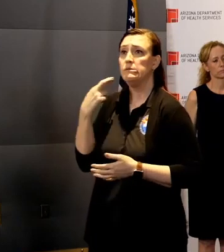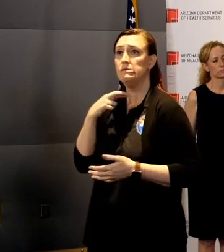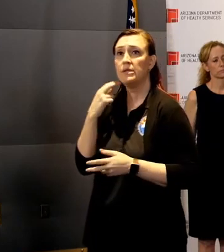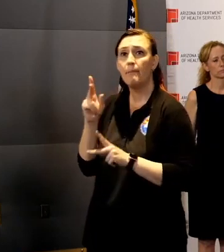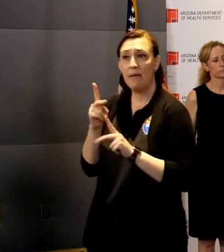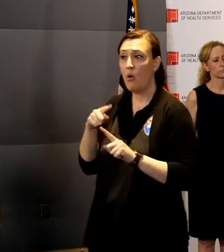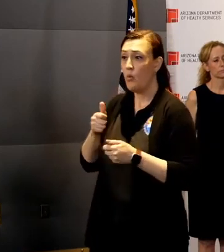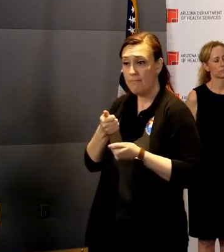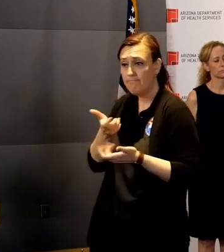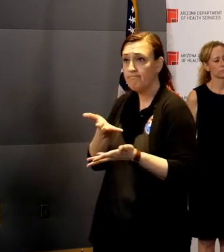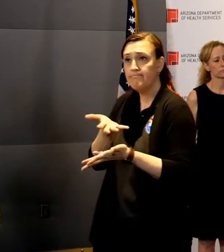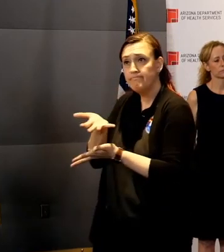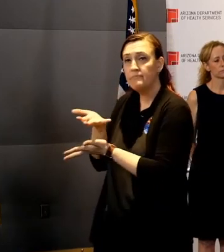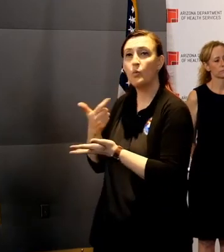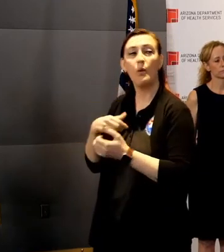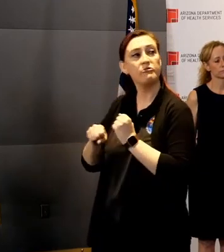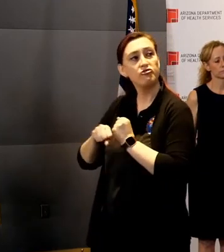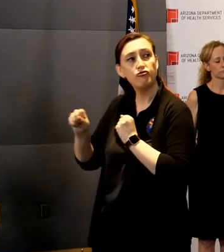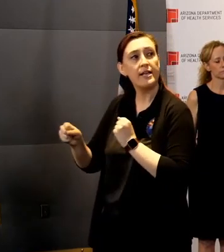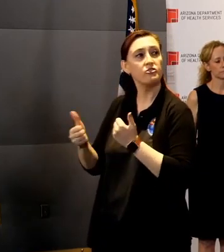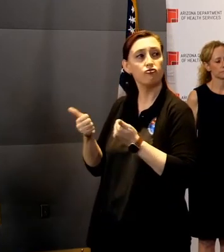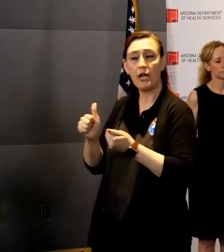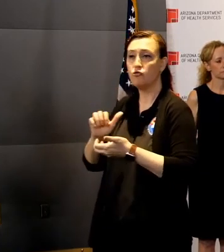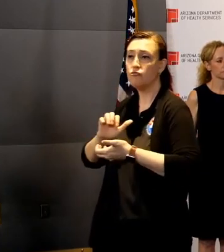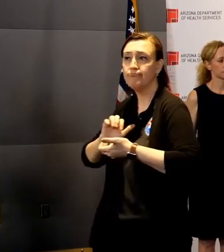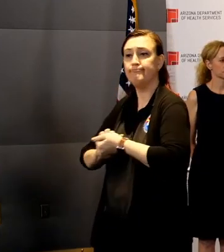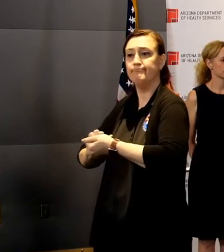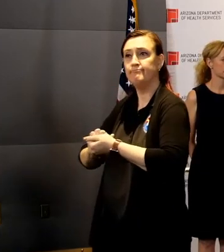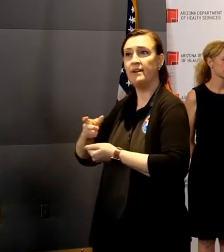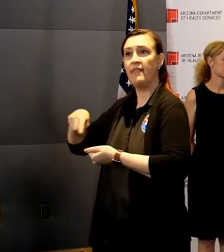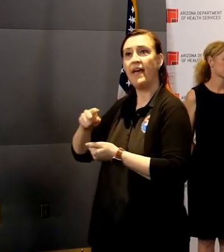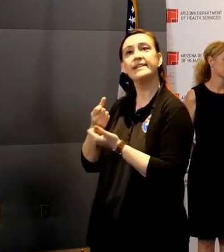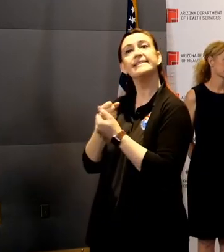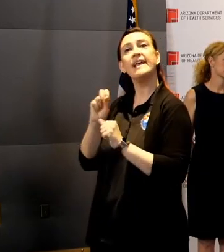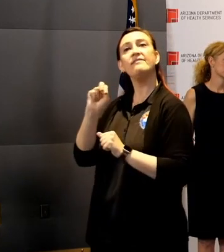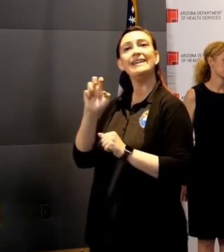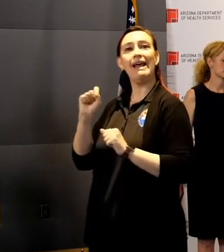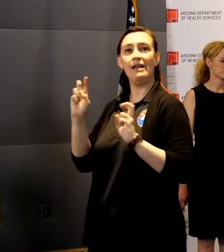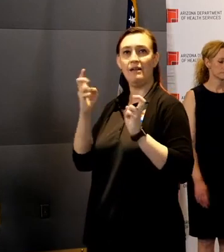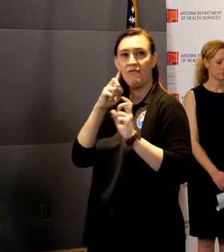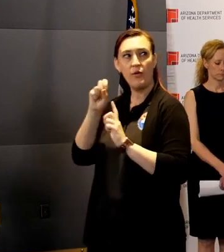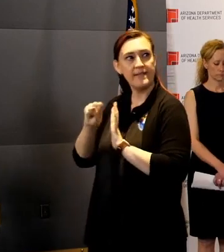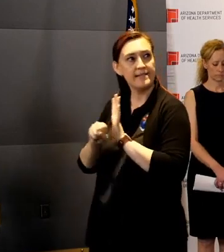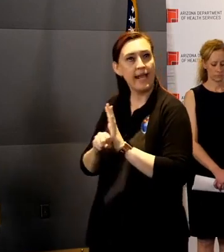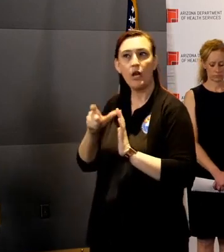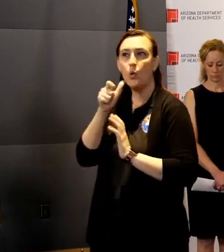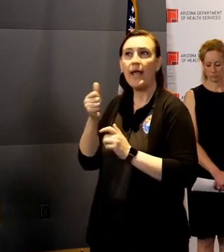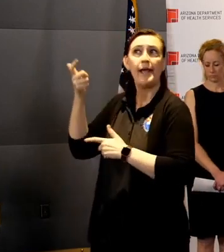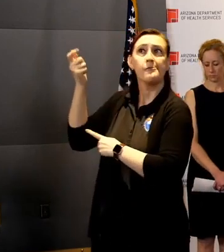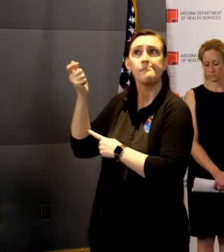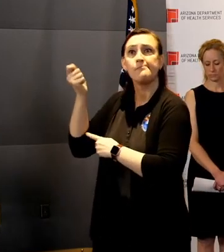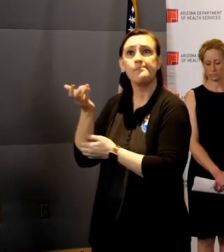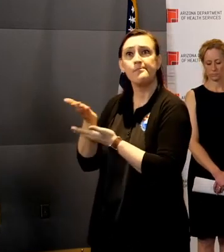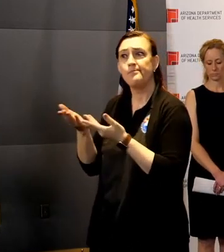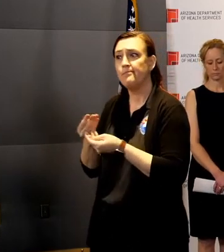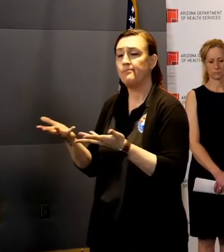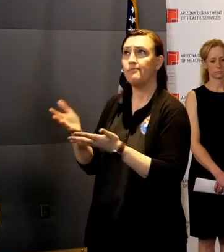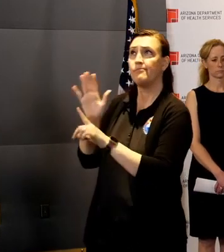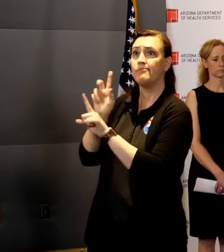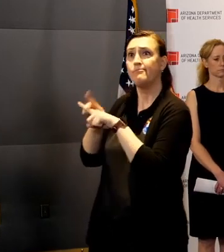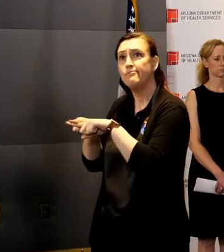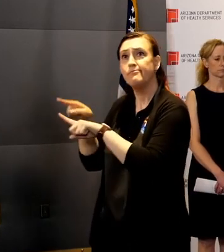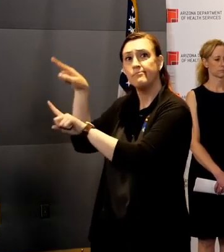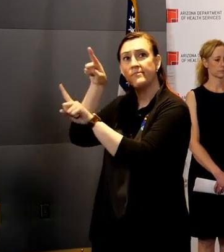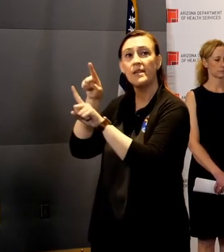will be stretching and strengthening the safety net of the state, and I'm hopeful that the United